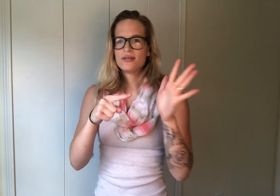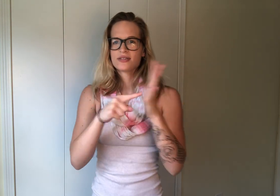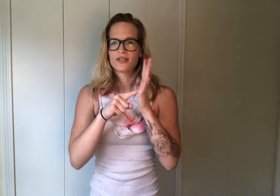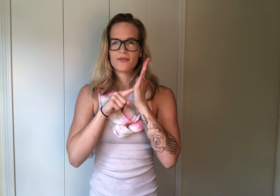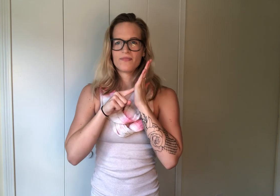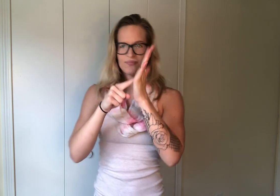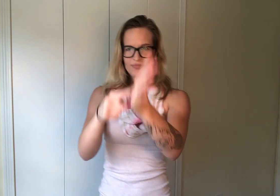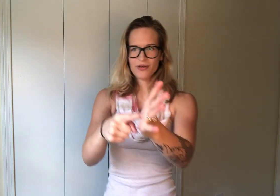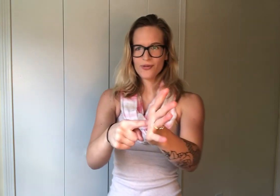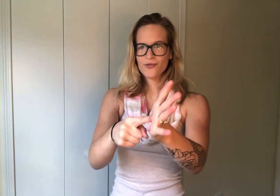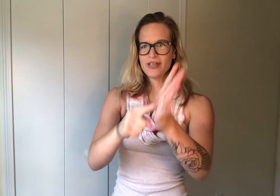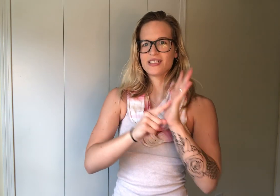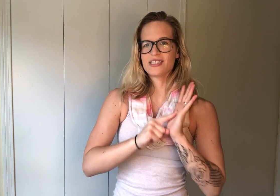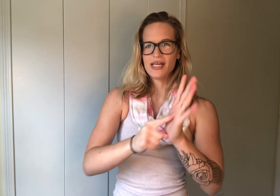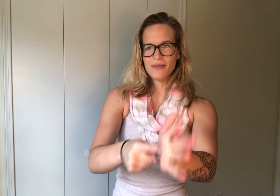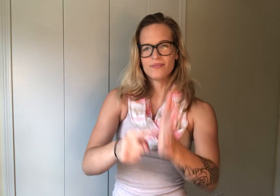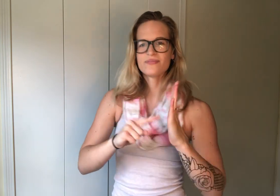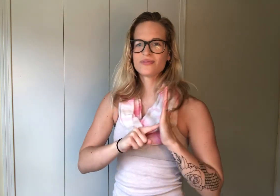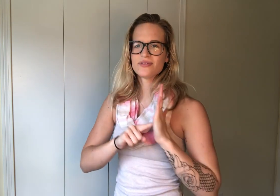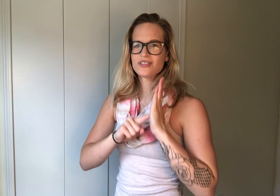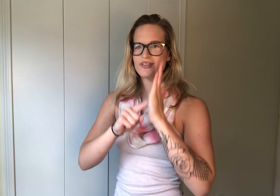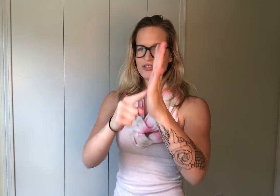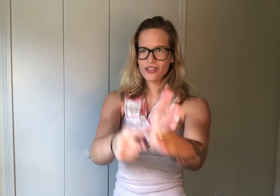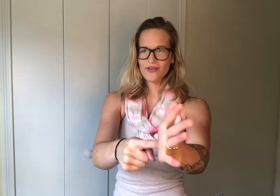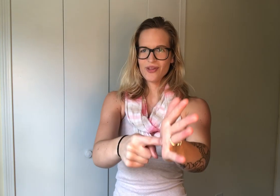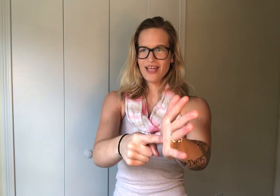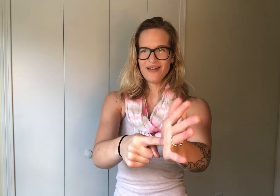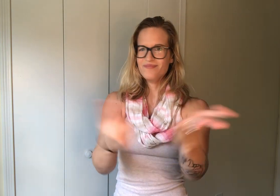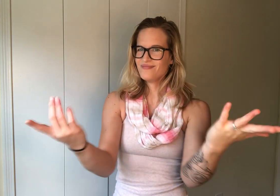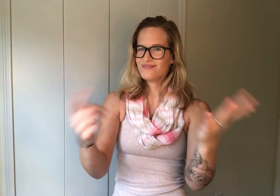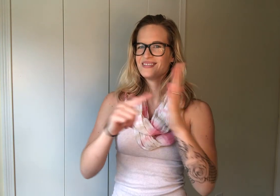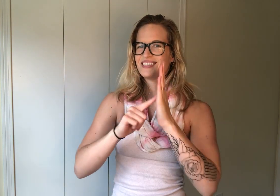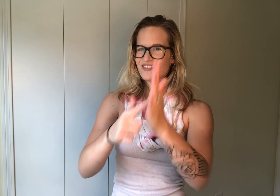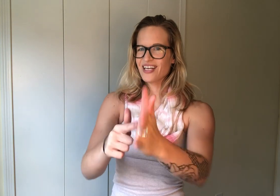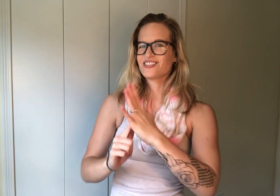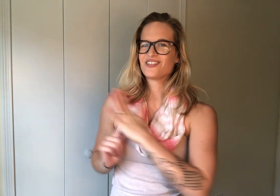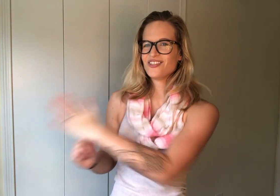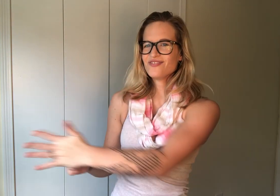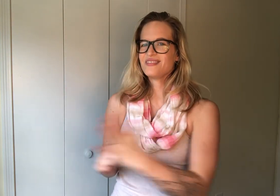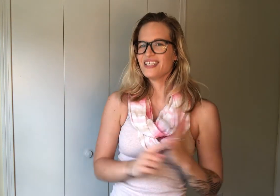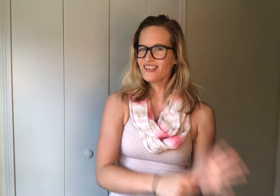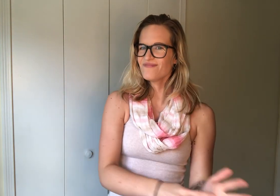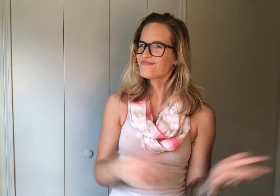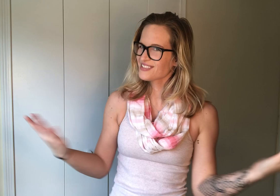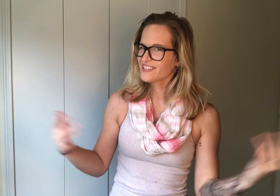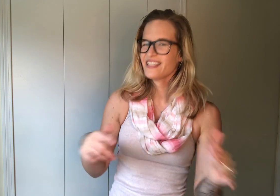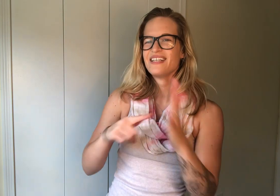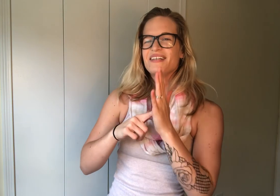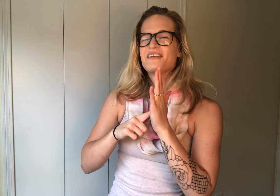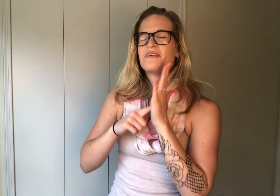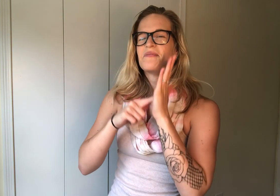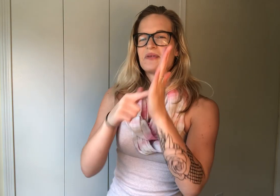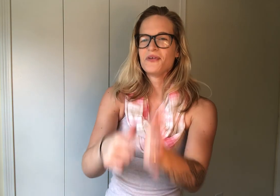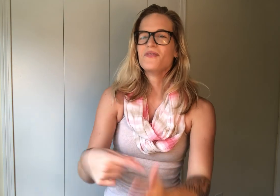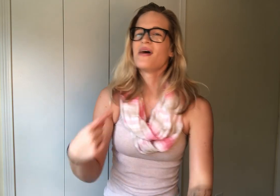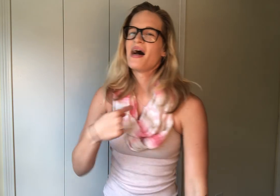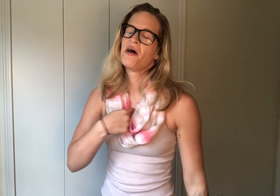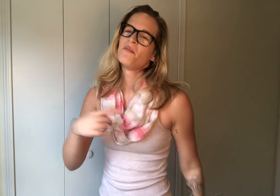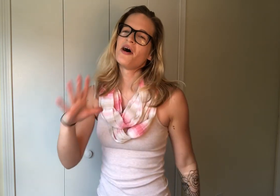so you're proving to them, so you show them, it's directional, you know, prove I'm